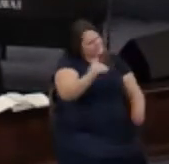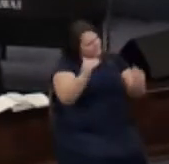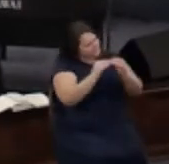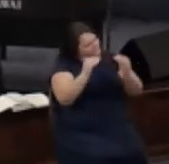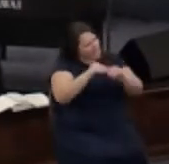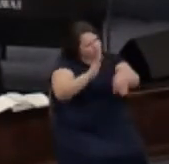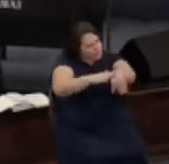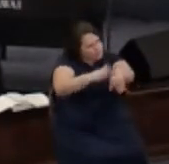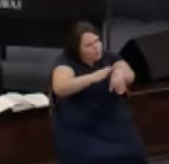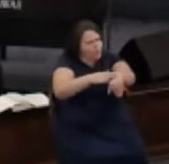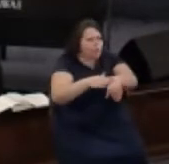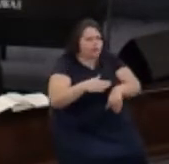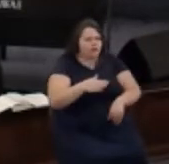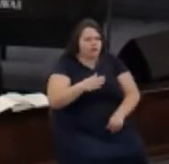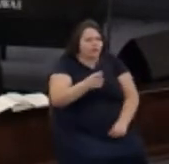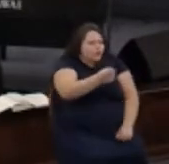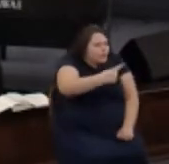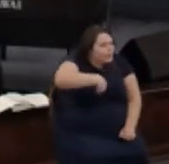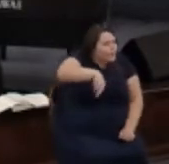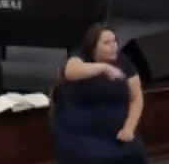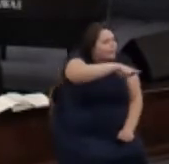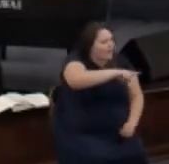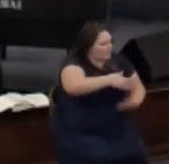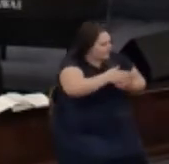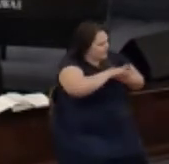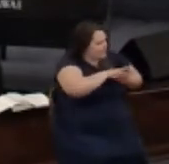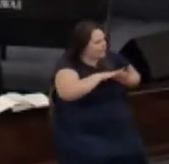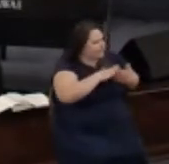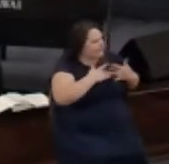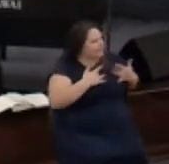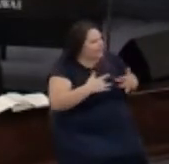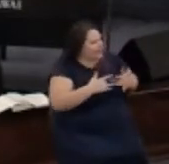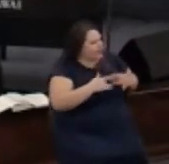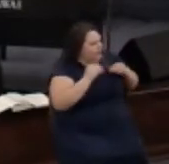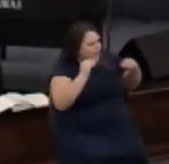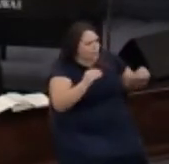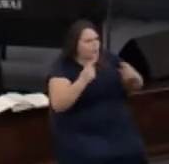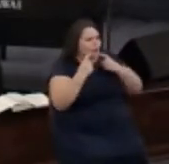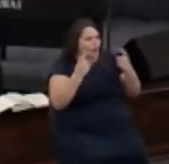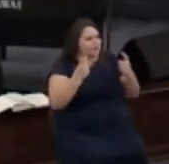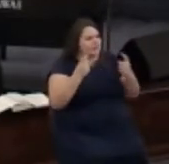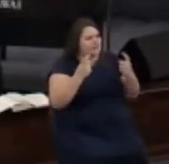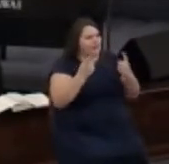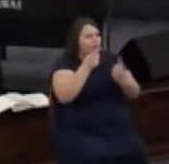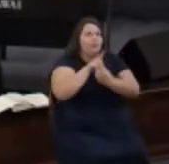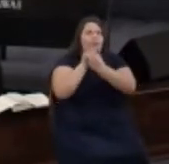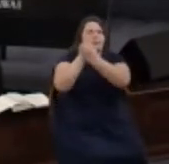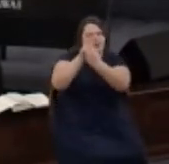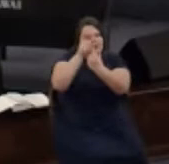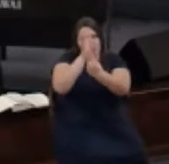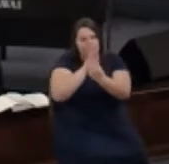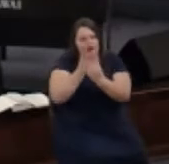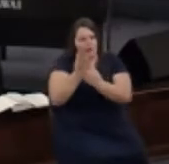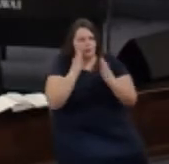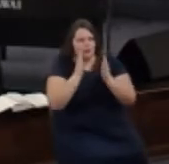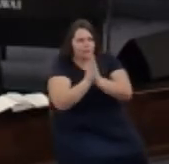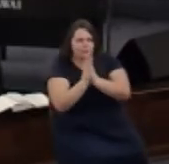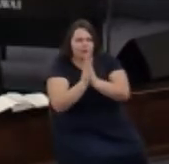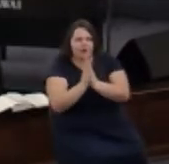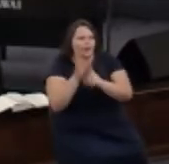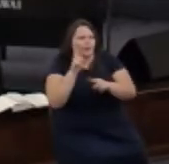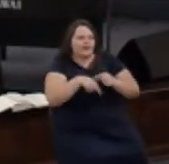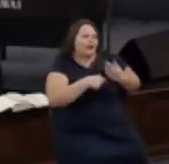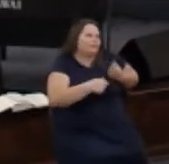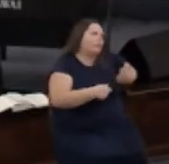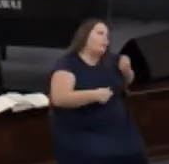that we need to be of a clean heart and sin free when we come to God in prayer we don't need to be hanging on to those